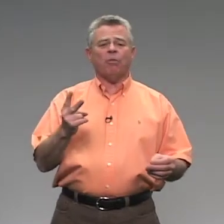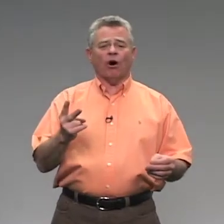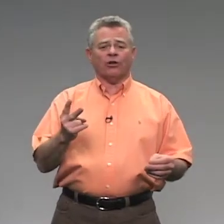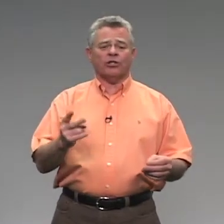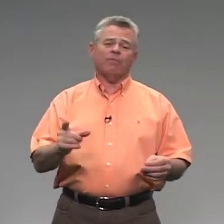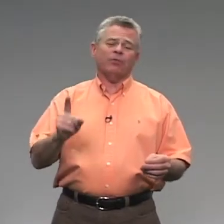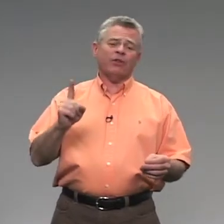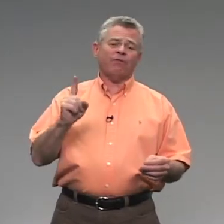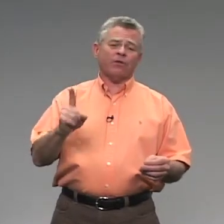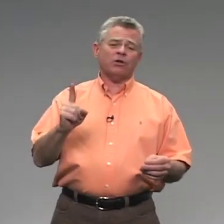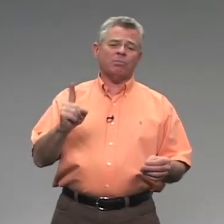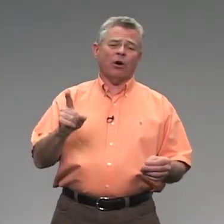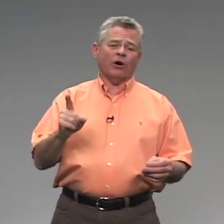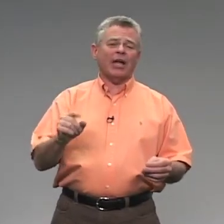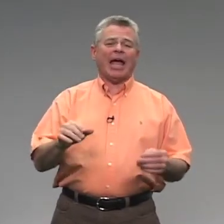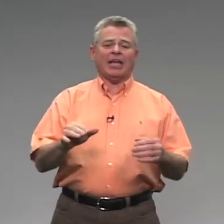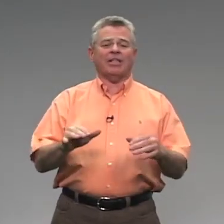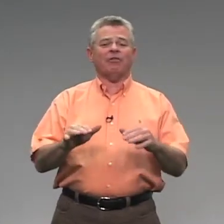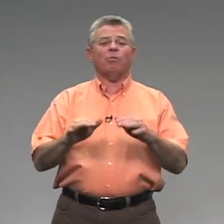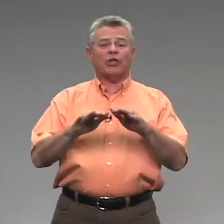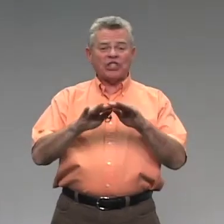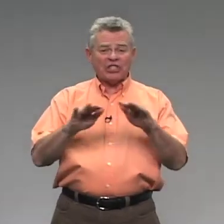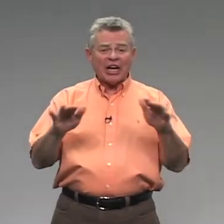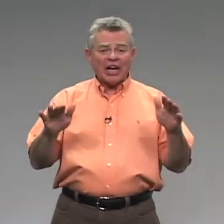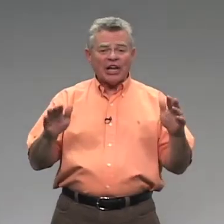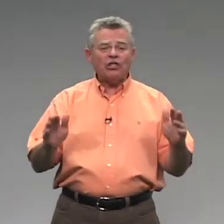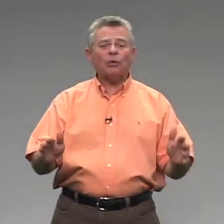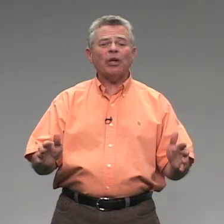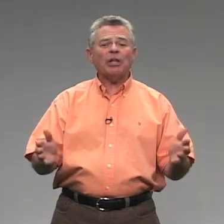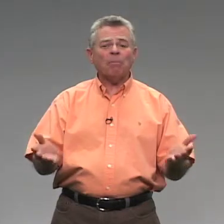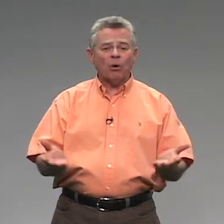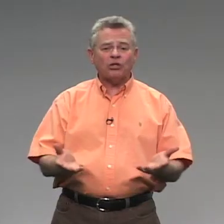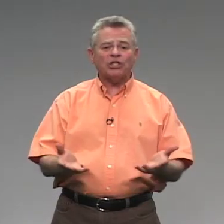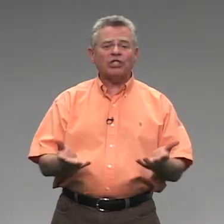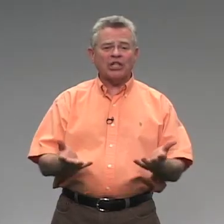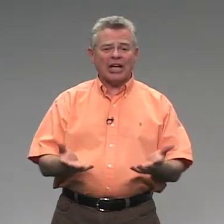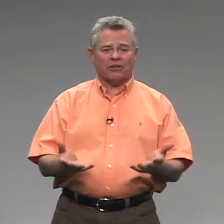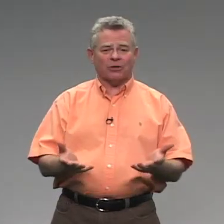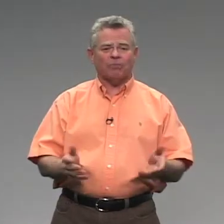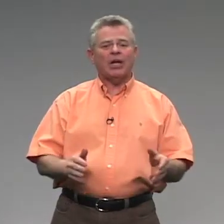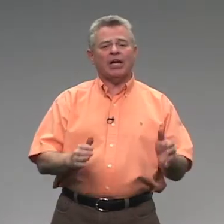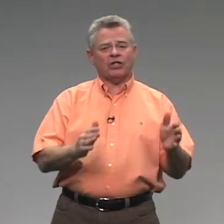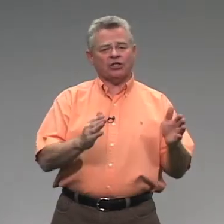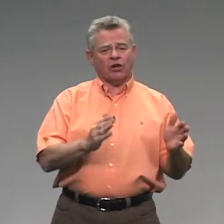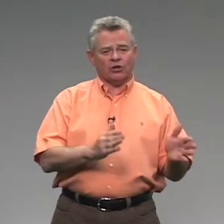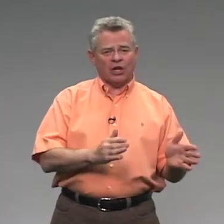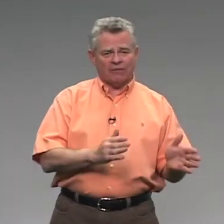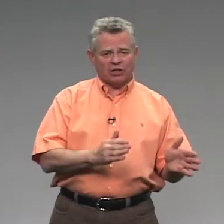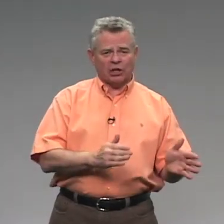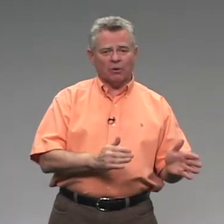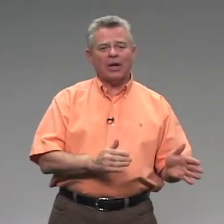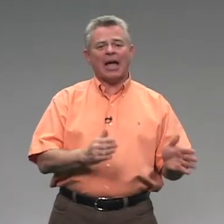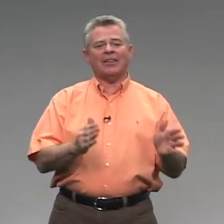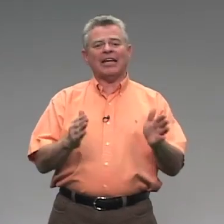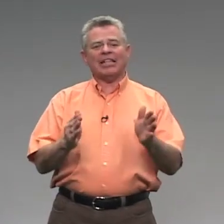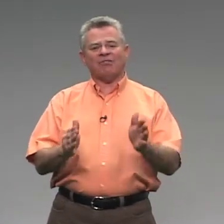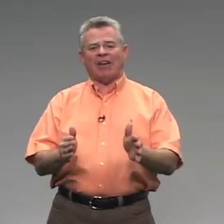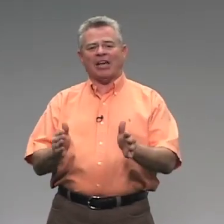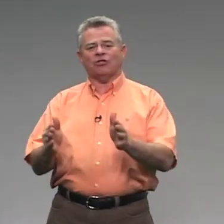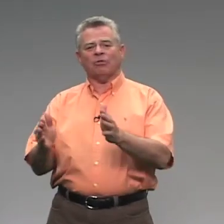parts. The first part has everyone singing and doing the motions together. It starts off slow and then gets faster